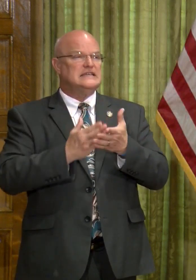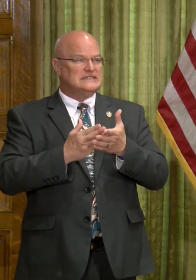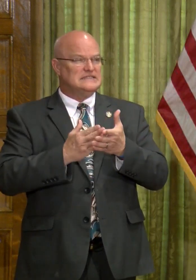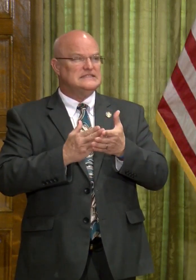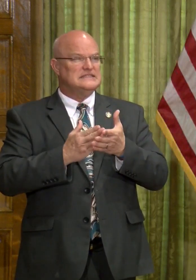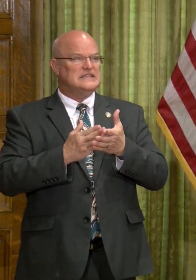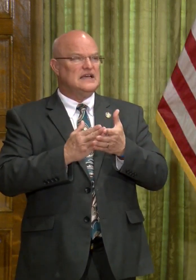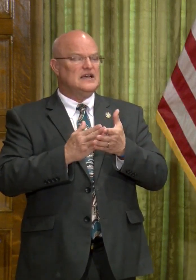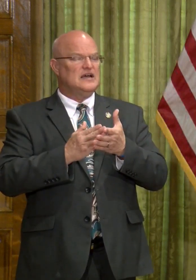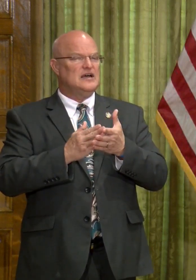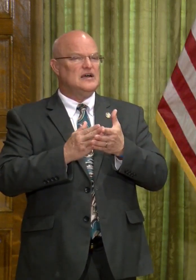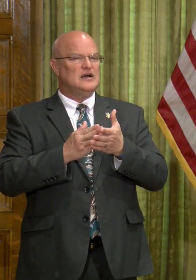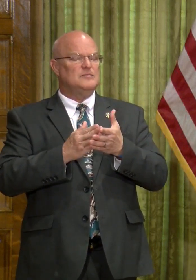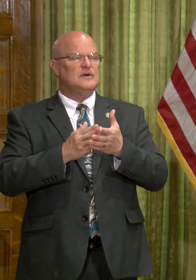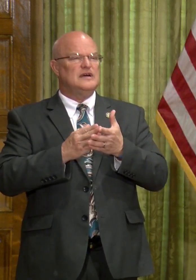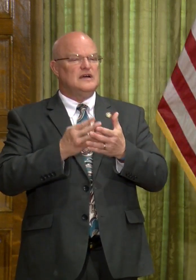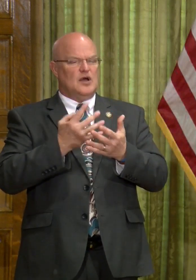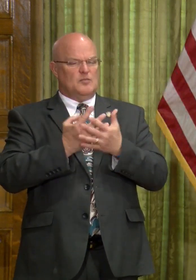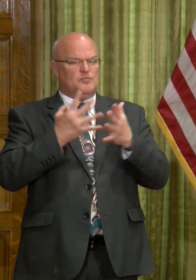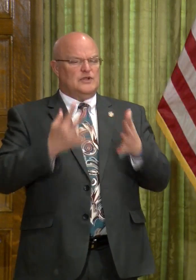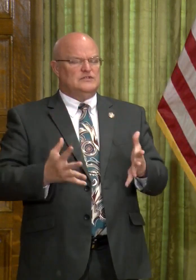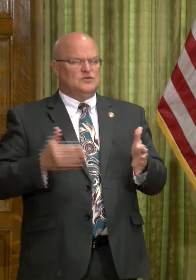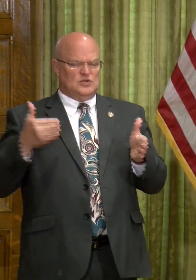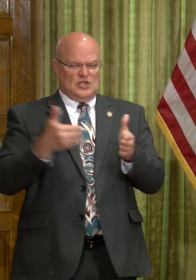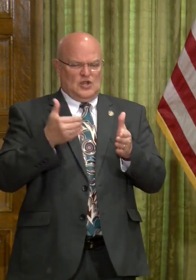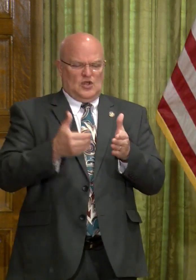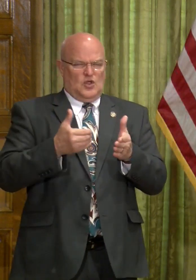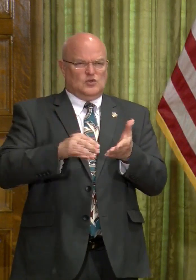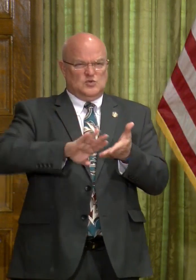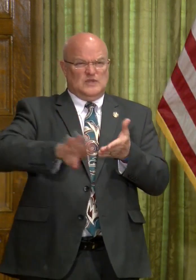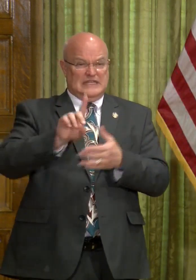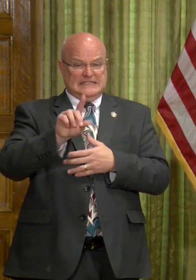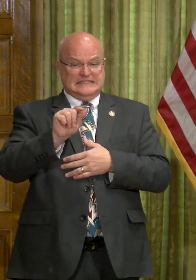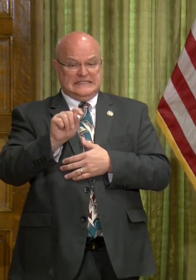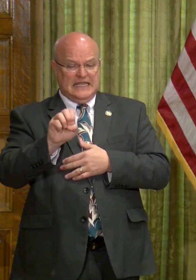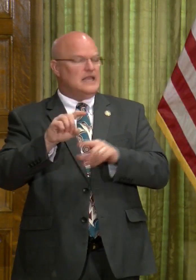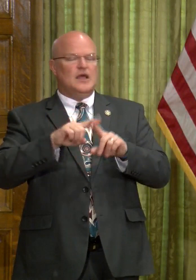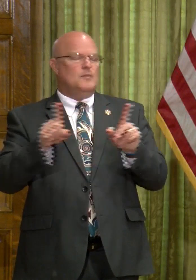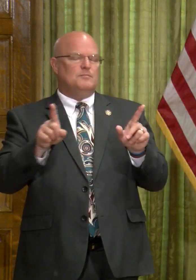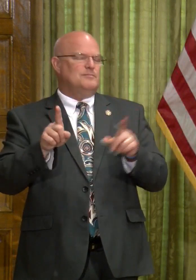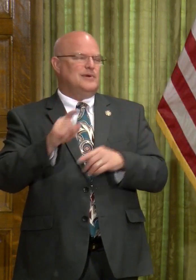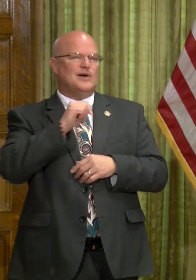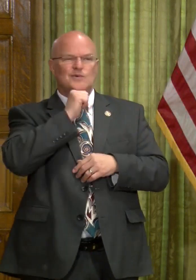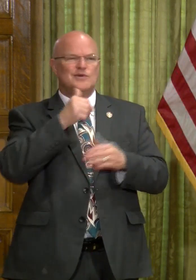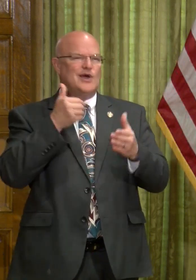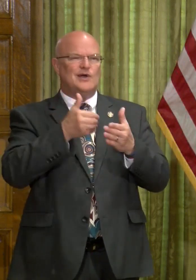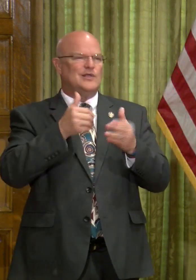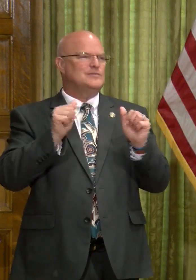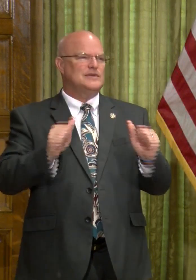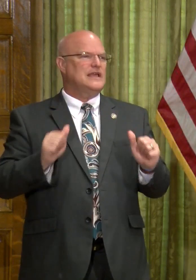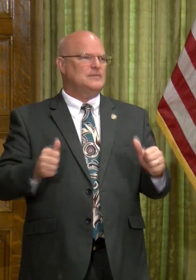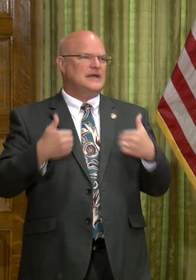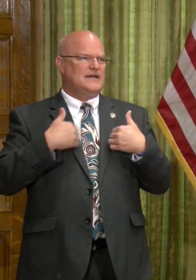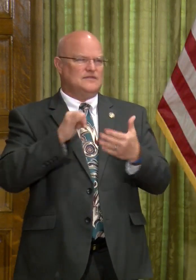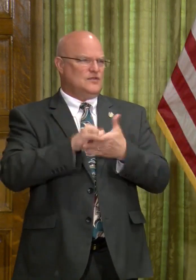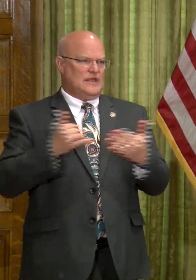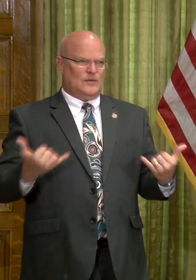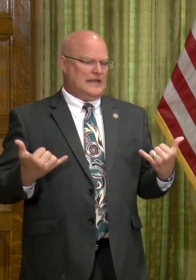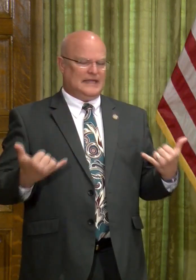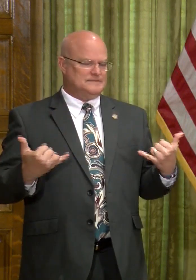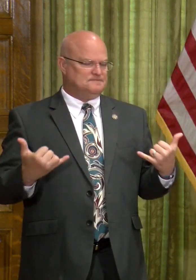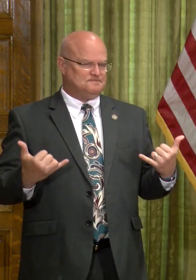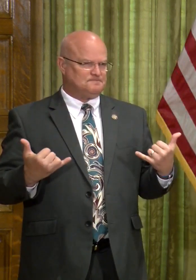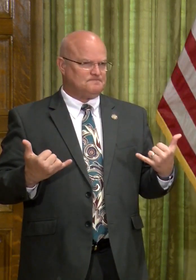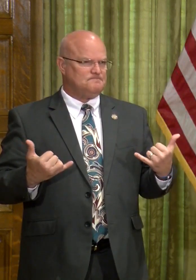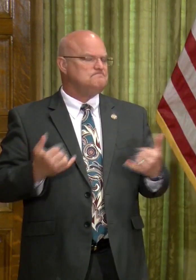uh, offenders that are close to their release date, but, uh, we're not, uh, close to being, having to do that now.